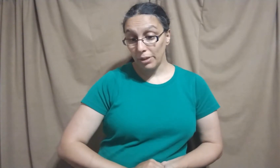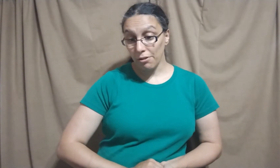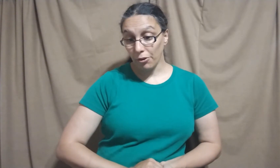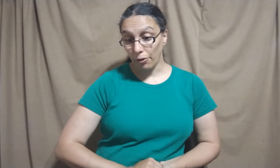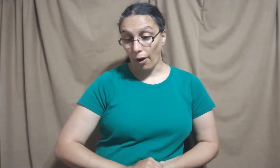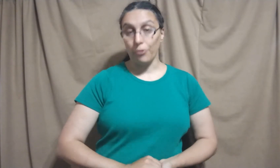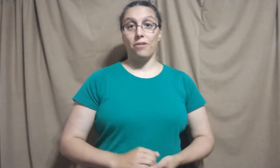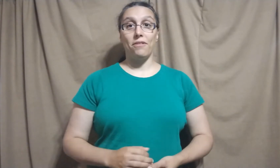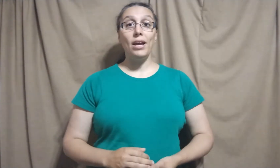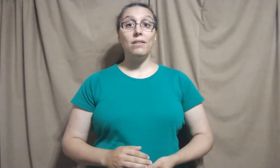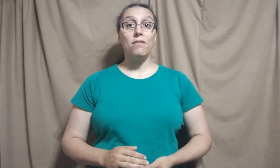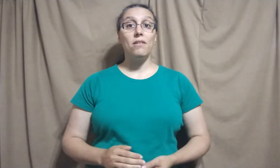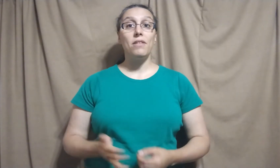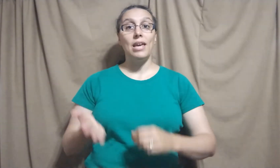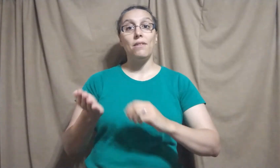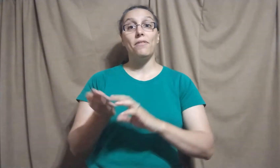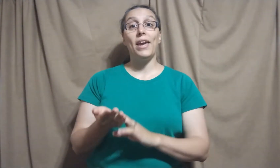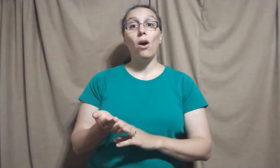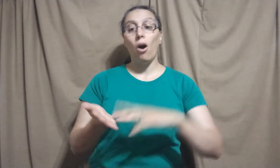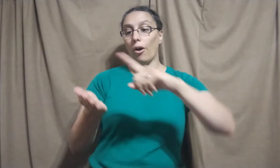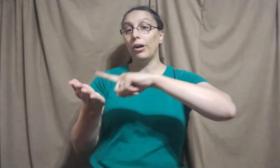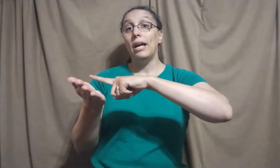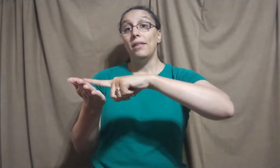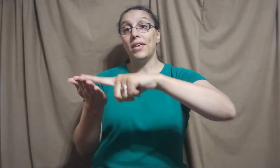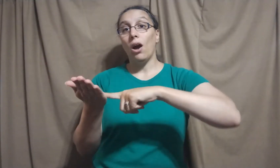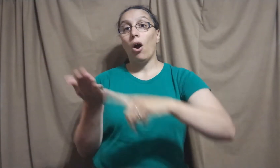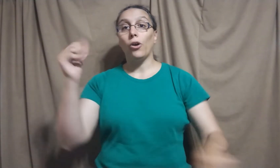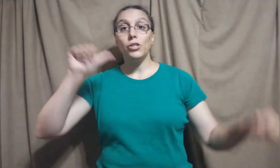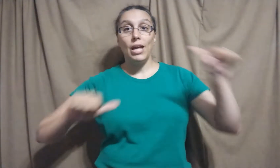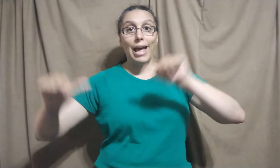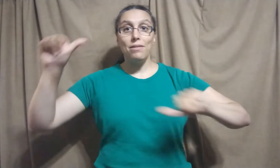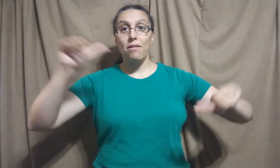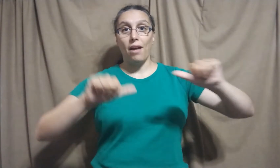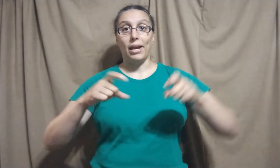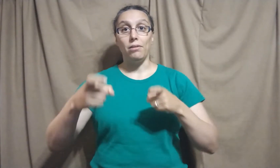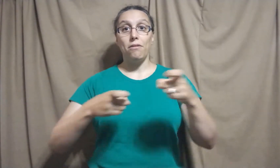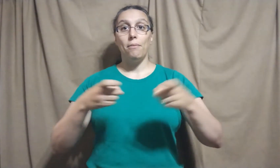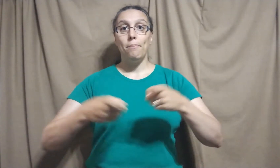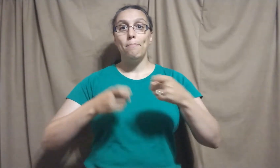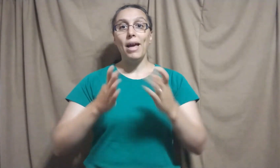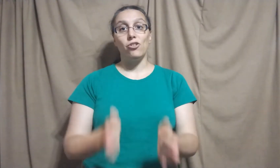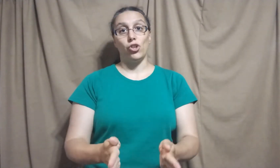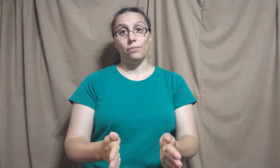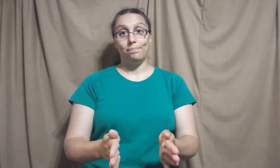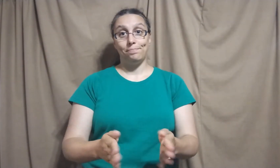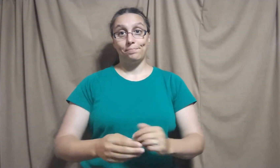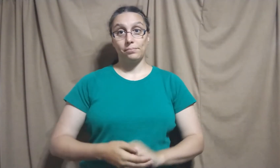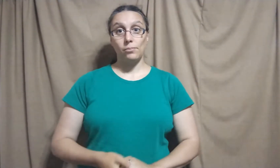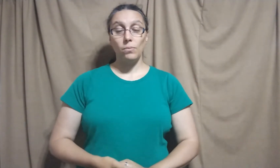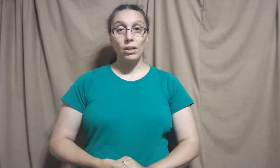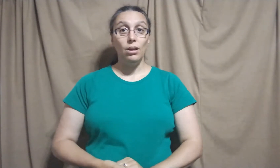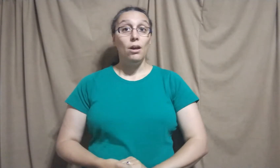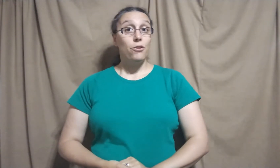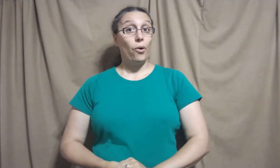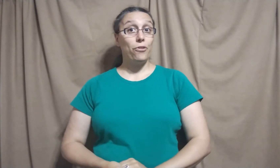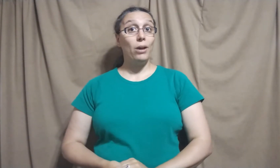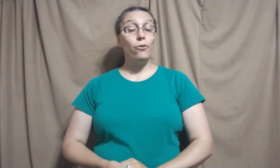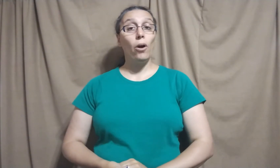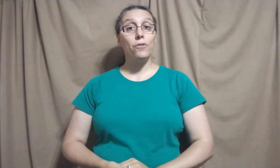Minister of Arts and Sciences is they are the Art and Science Manager. So our sign for Arts